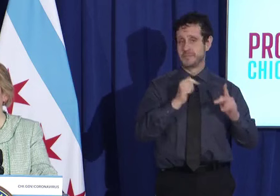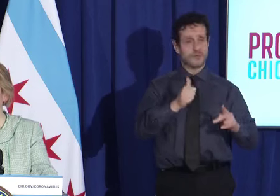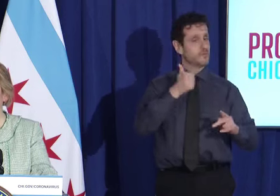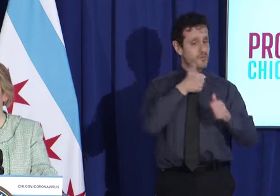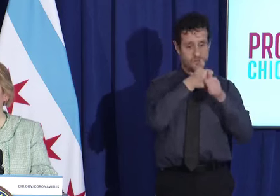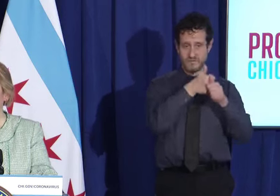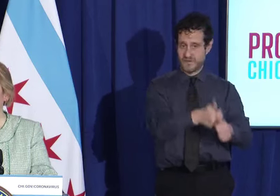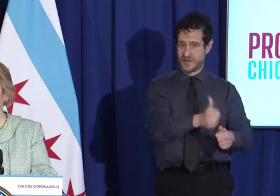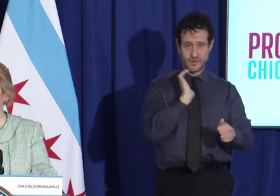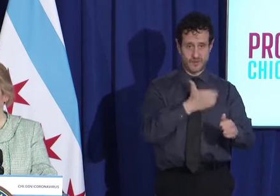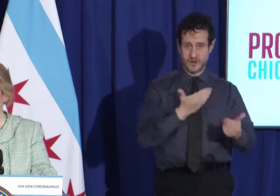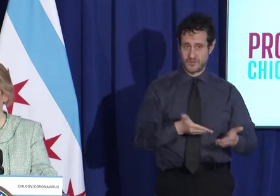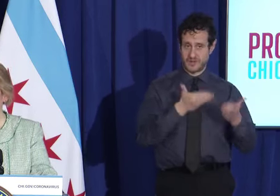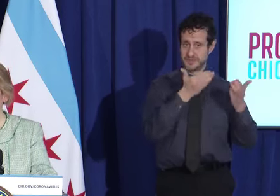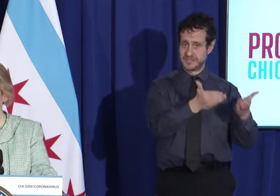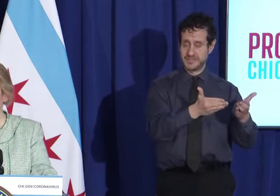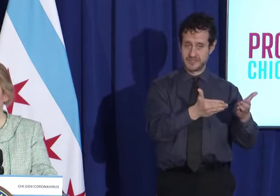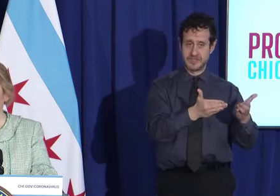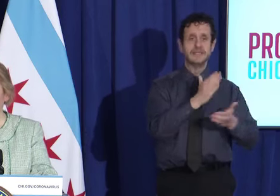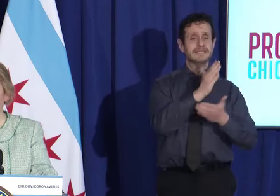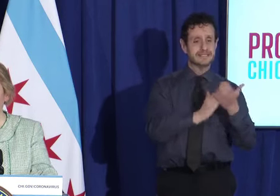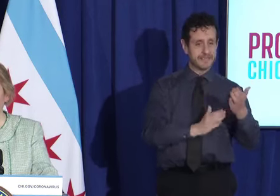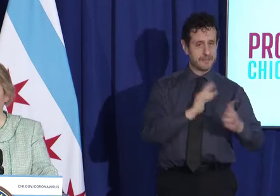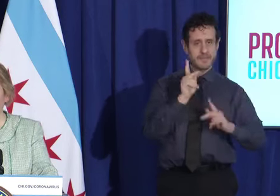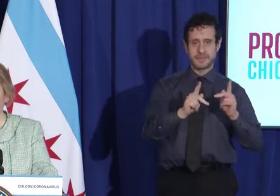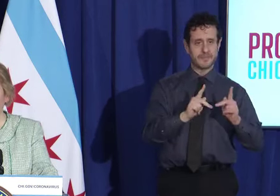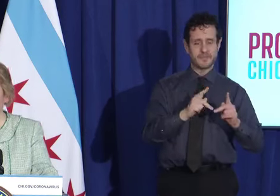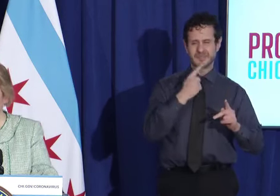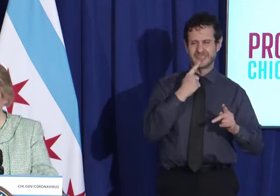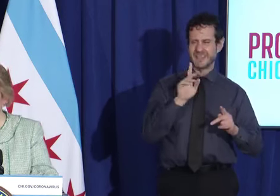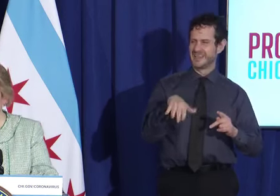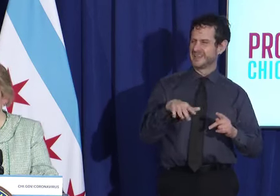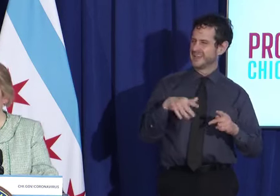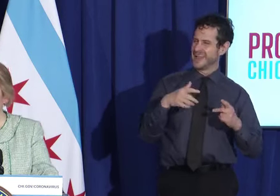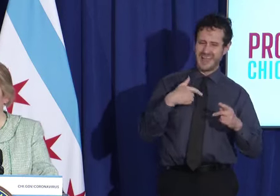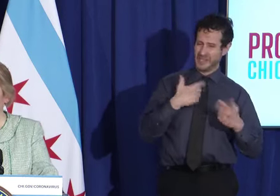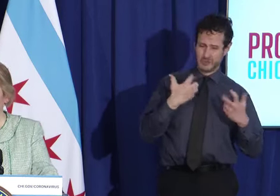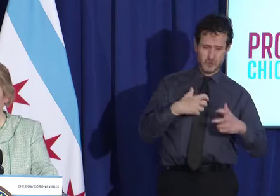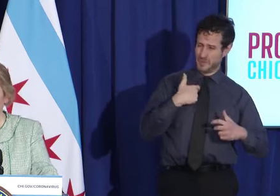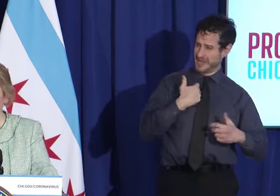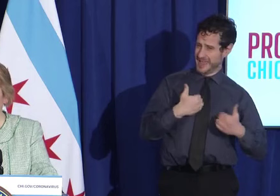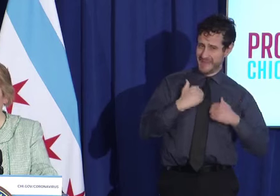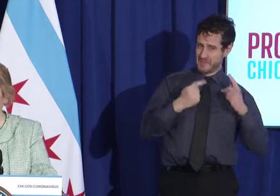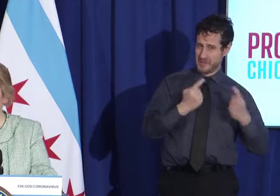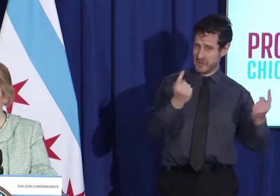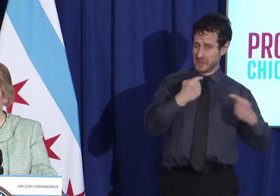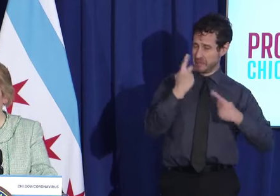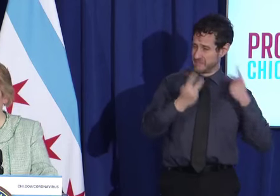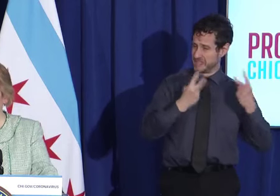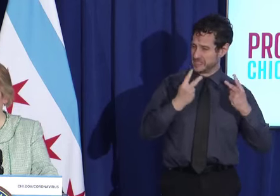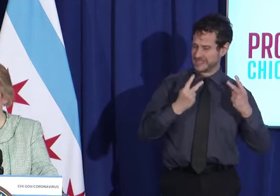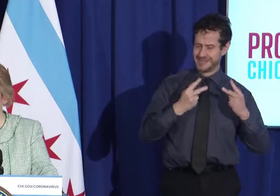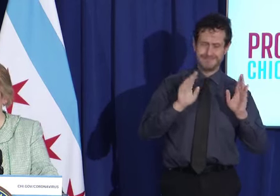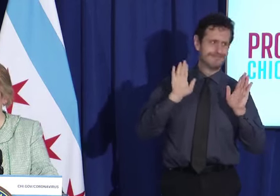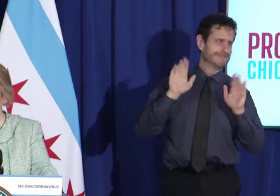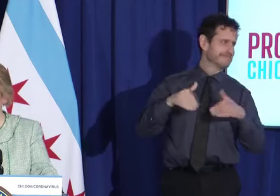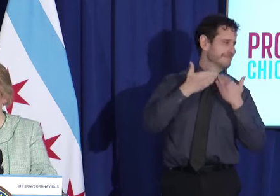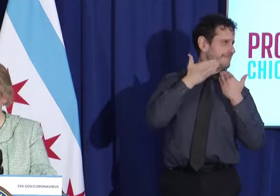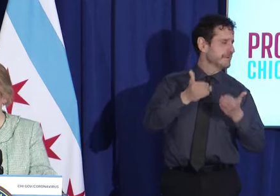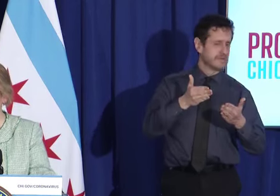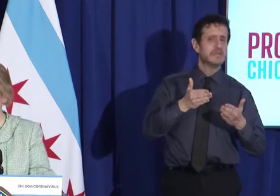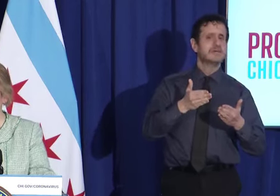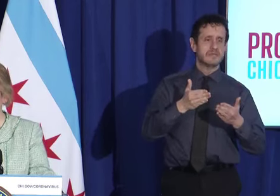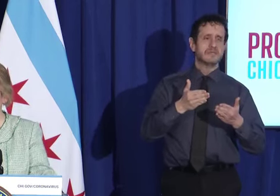the guidance. And so it is true that there is an absolute limit in terms